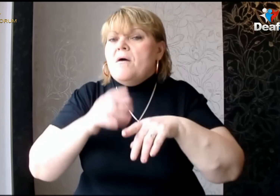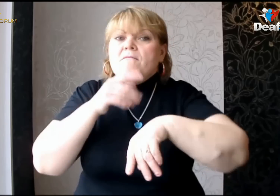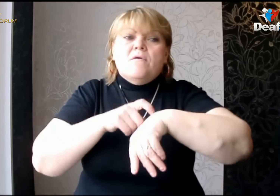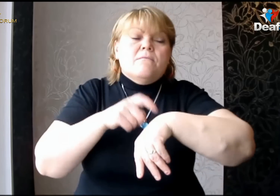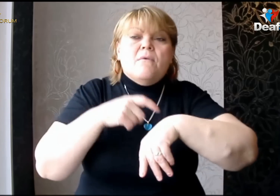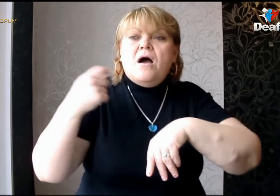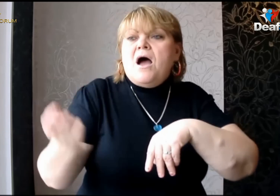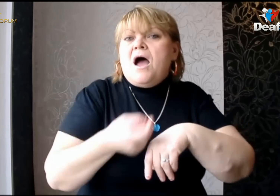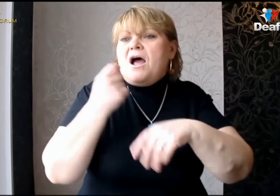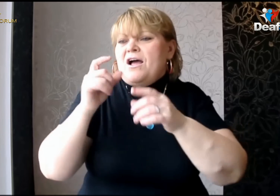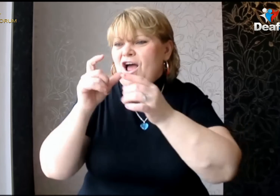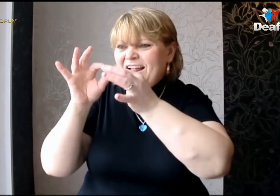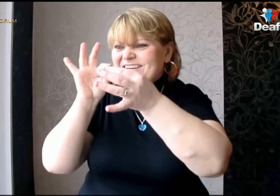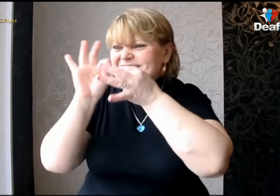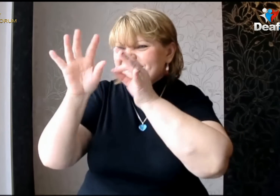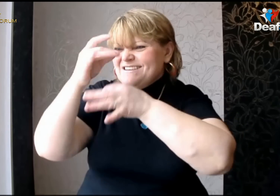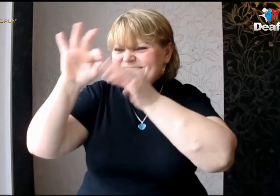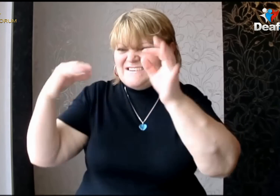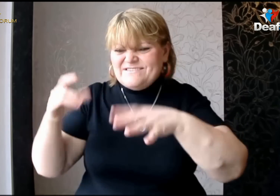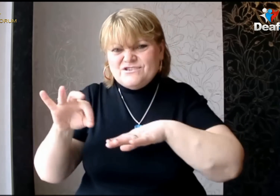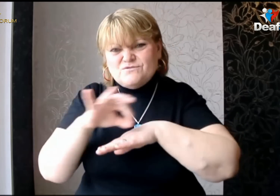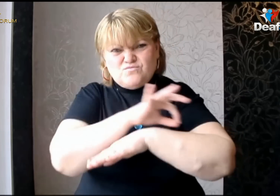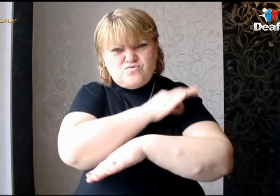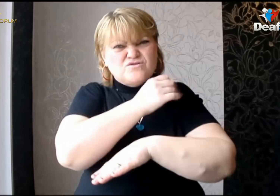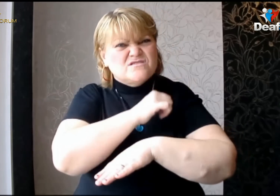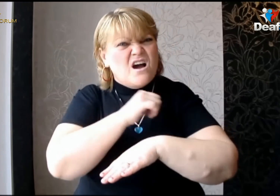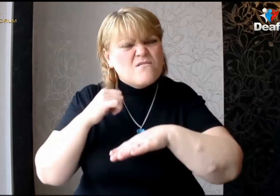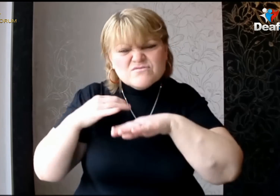will last any longer than you